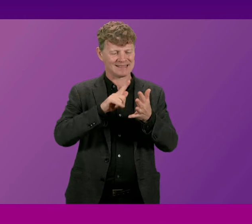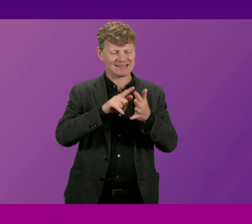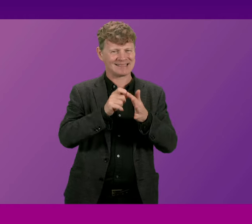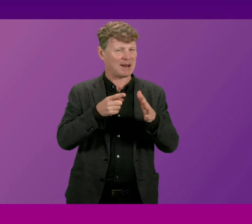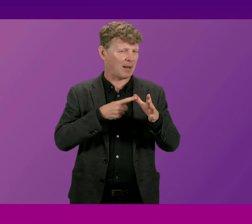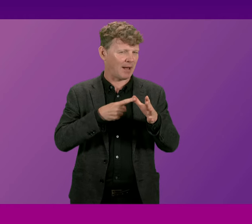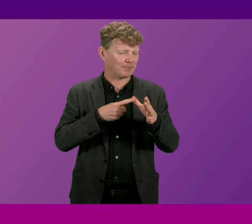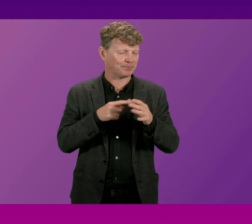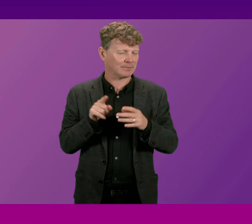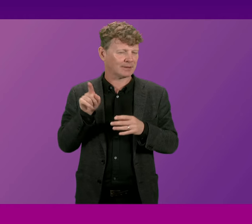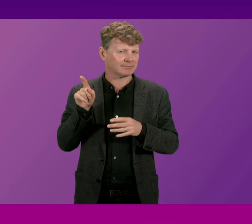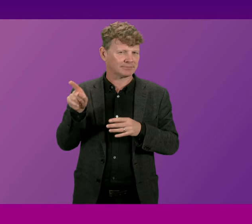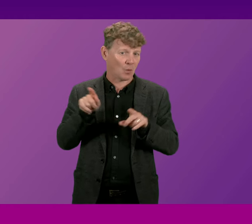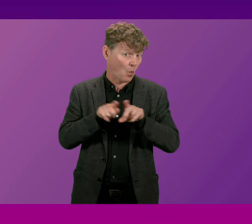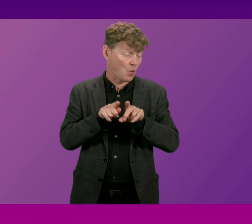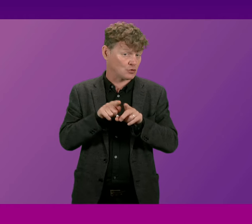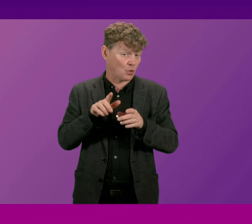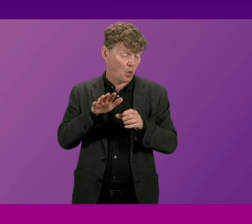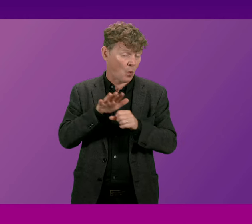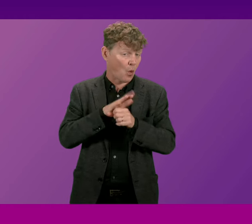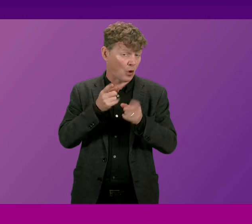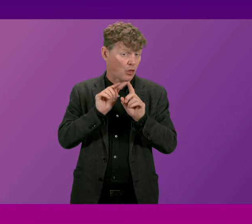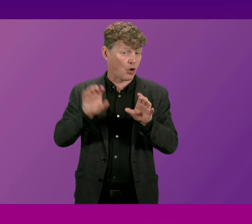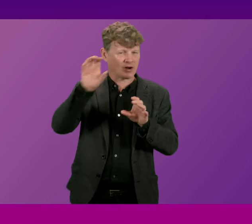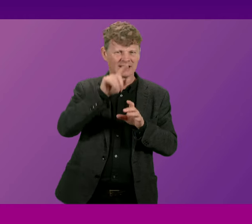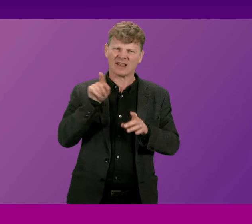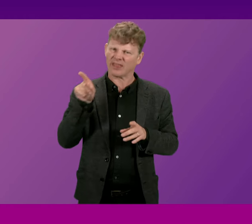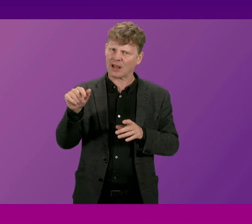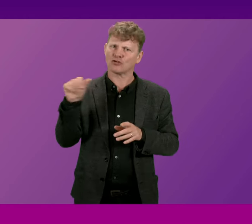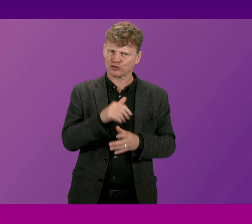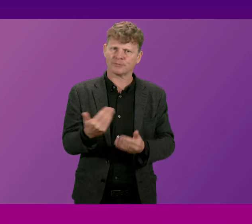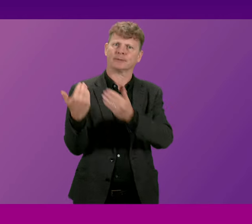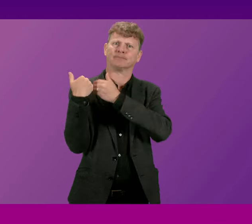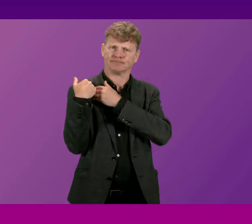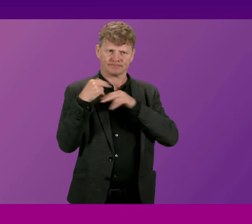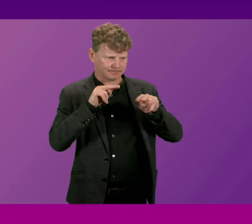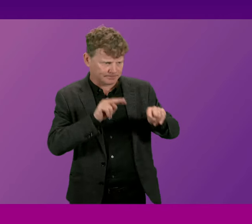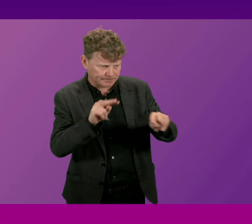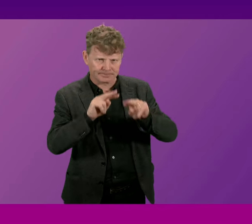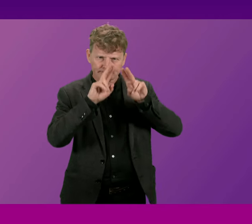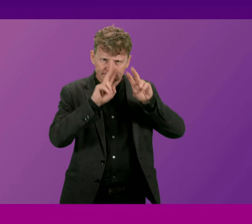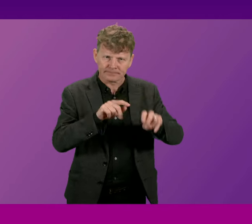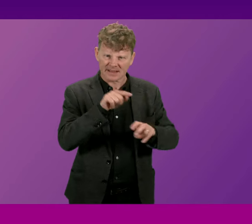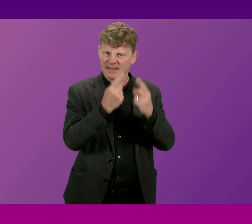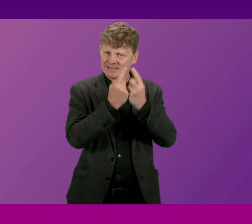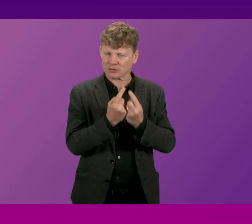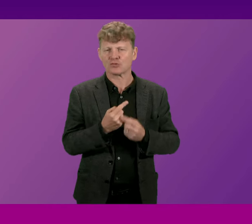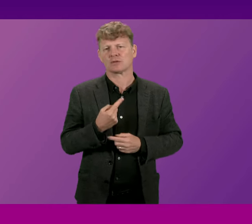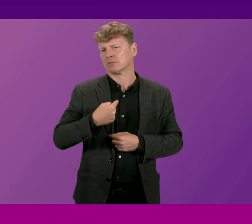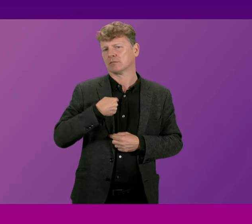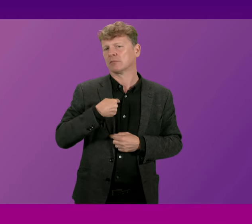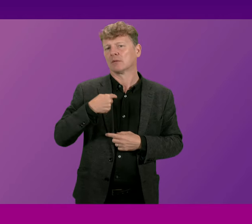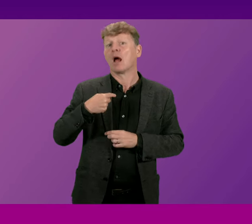also in the local authorities should be undertaking scrutiny of these issues and we will certainly